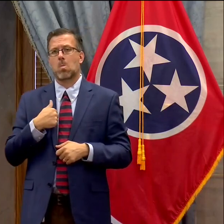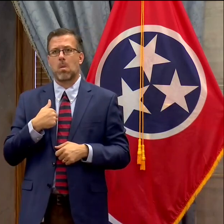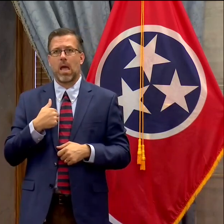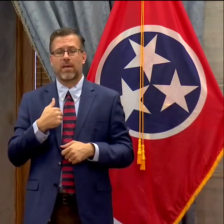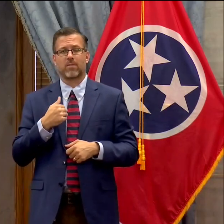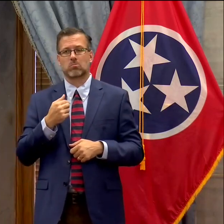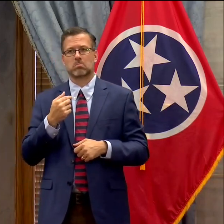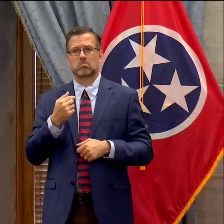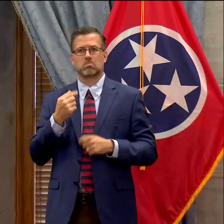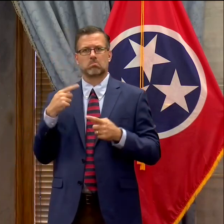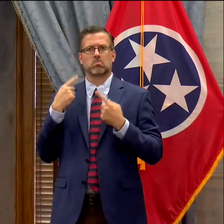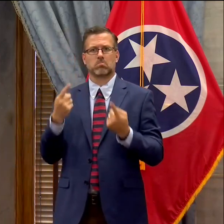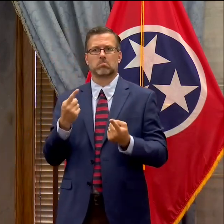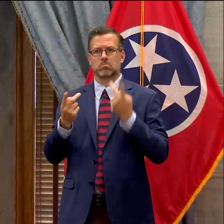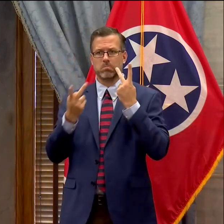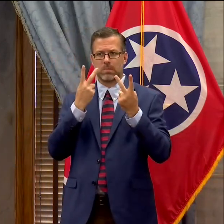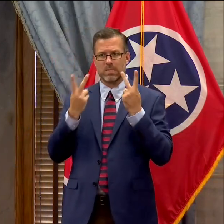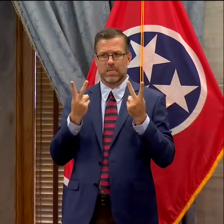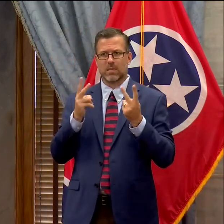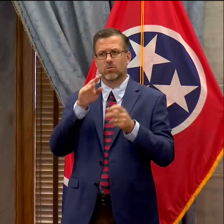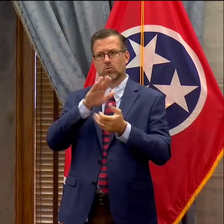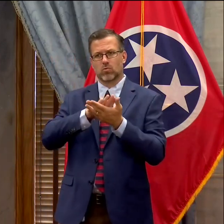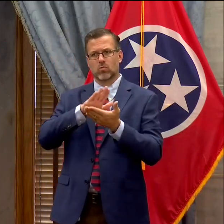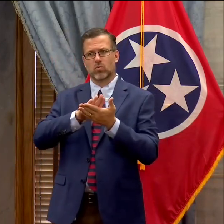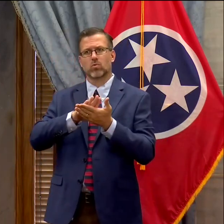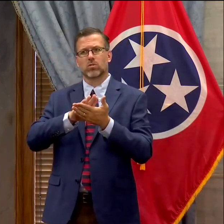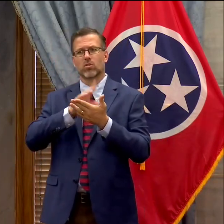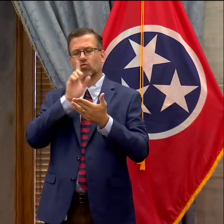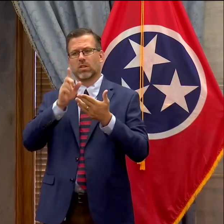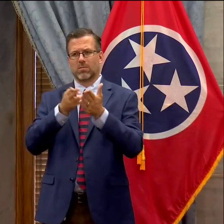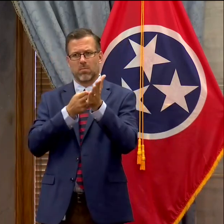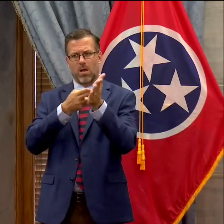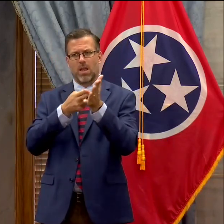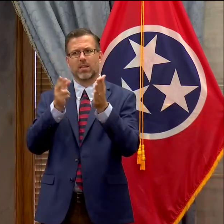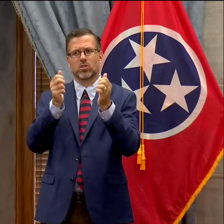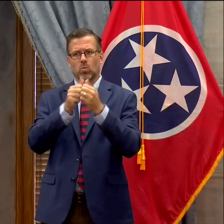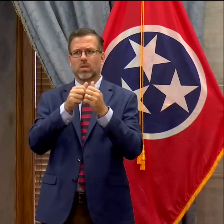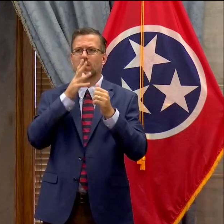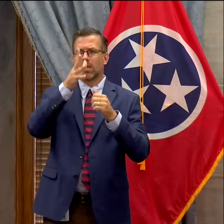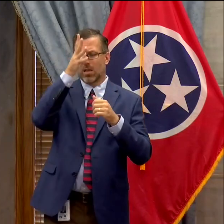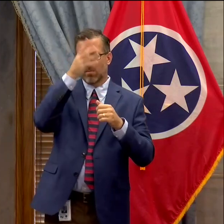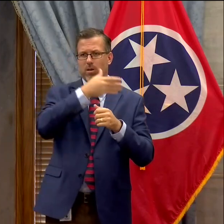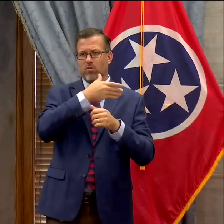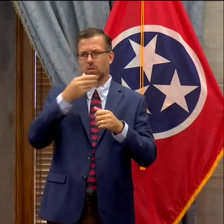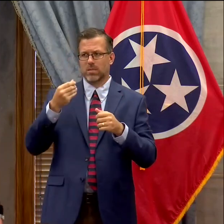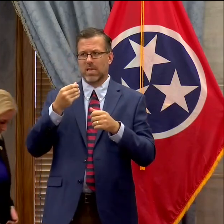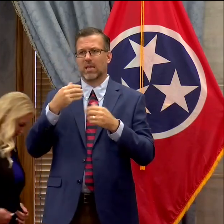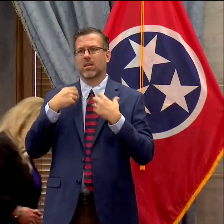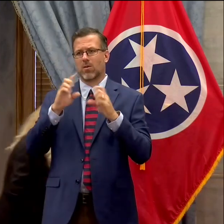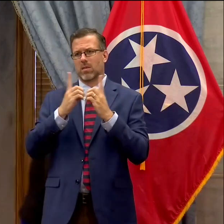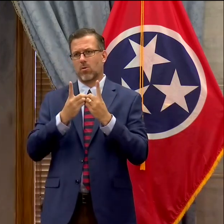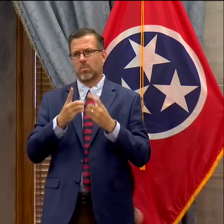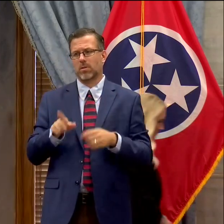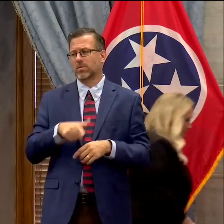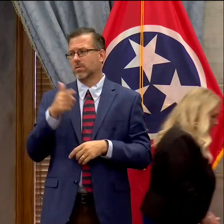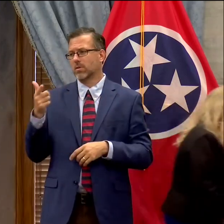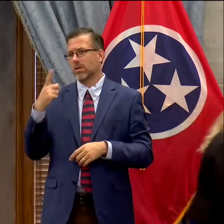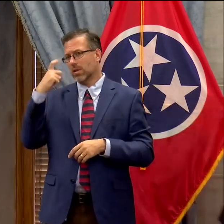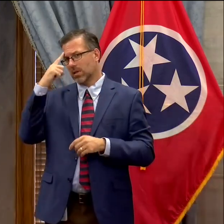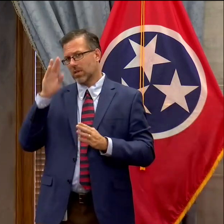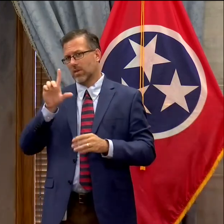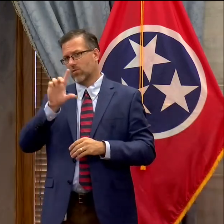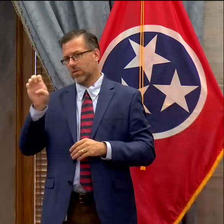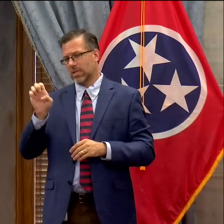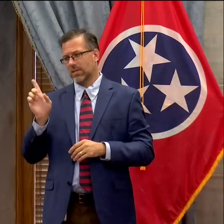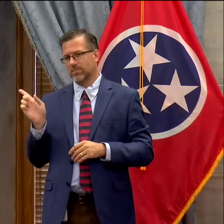uh with parents or with the health department. We've been very pleased with the response so far. Thank you. Governor quick question for you uh but on education